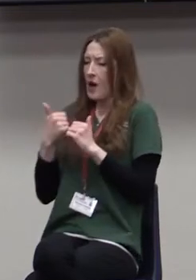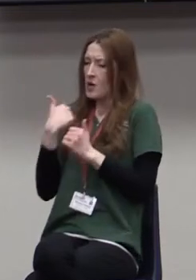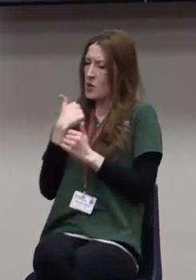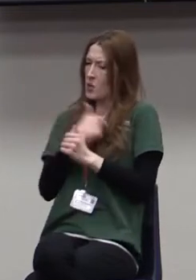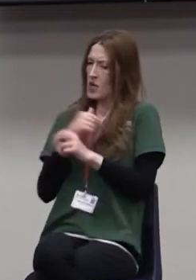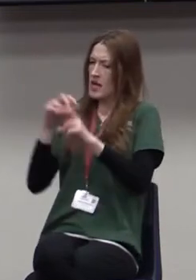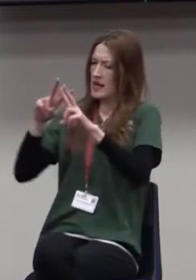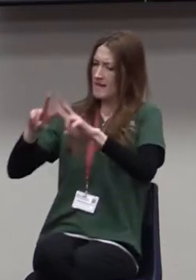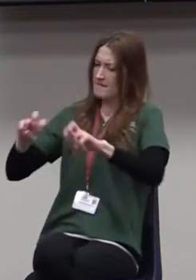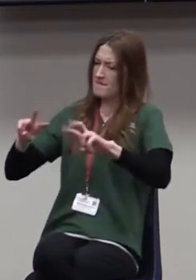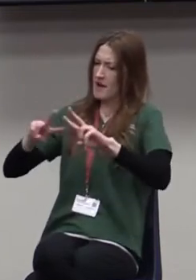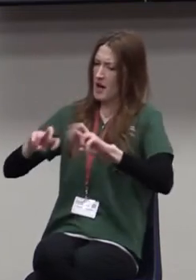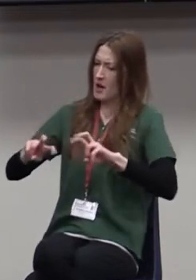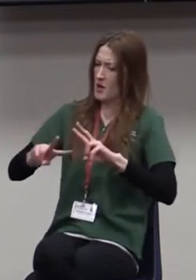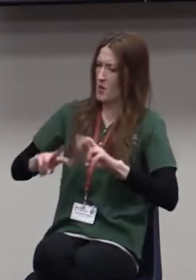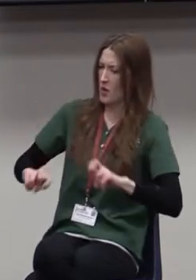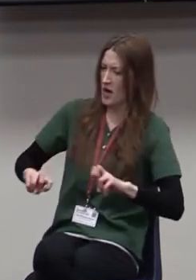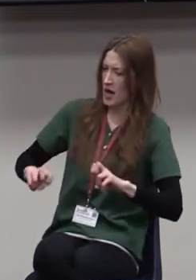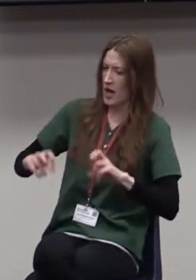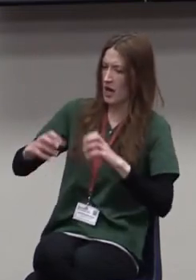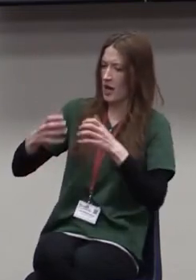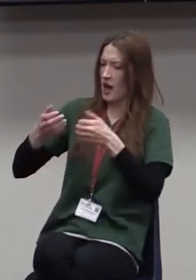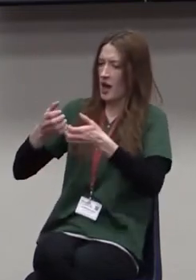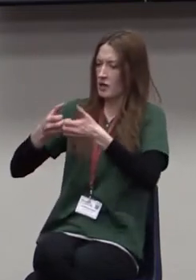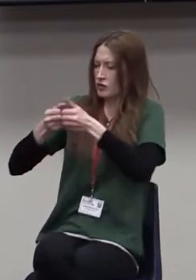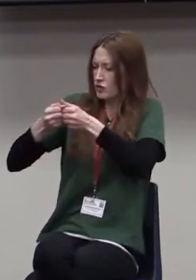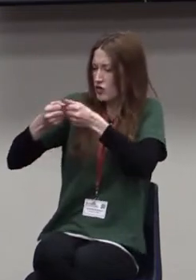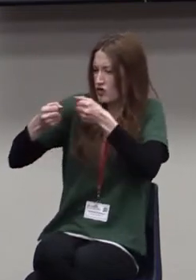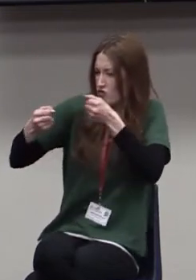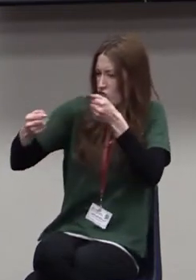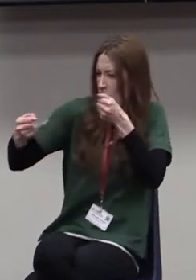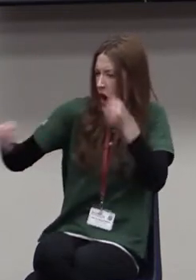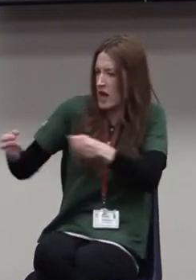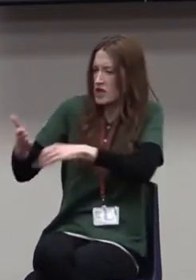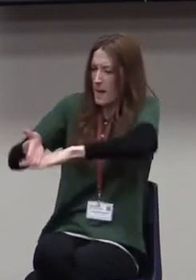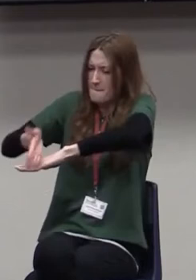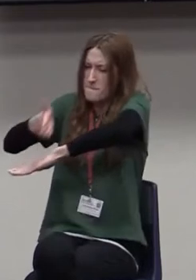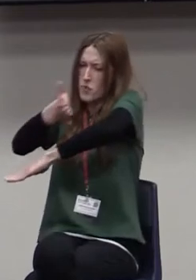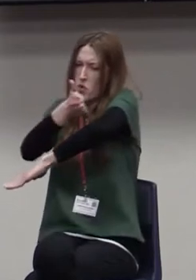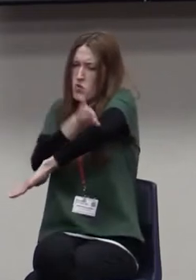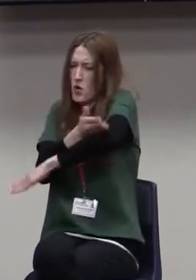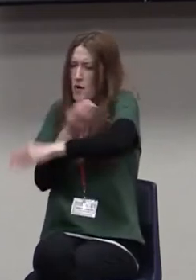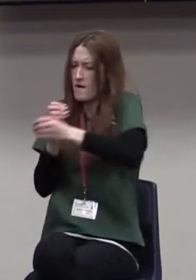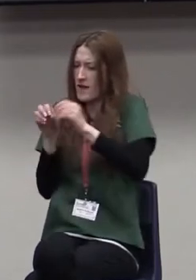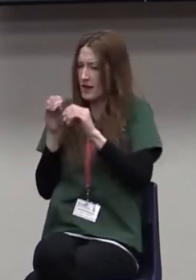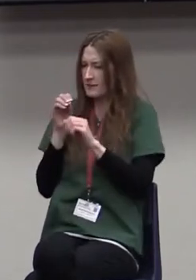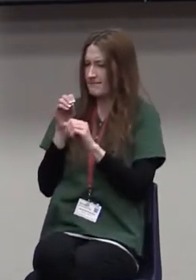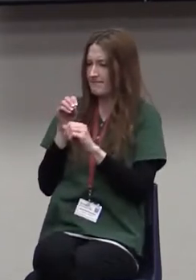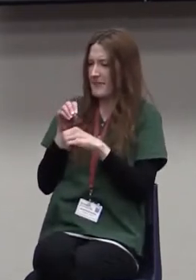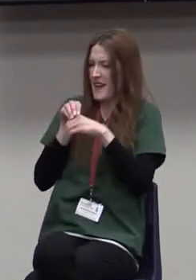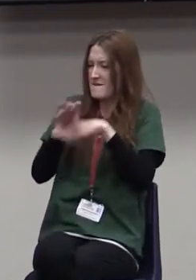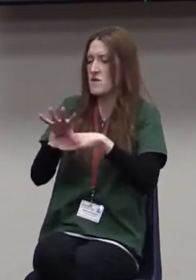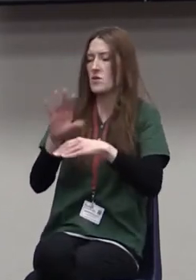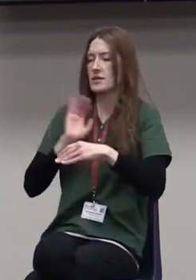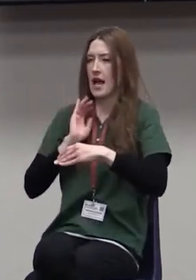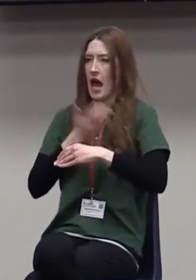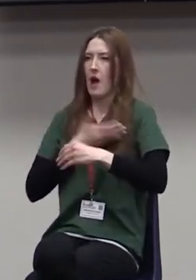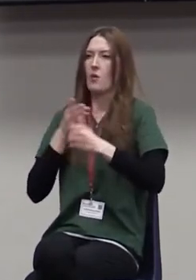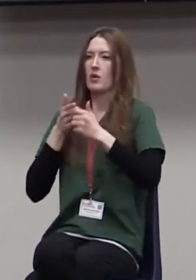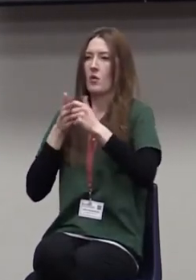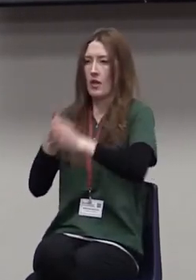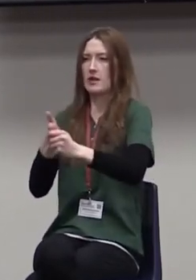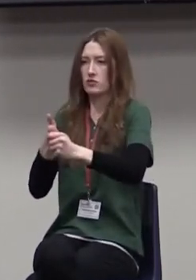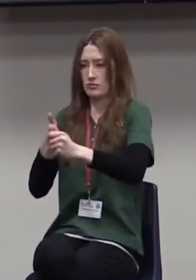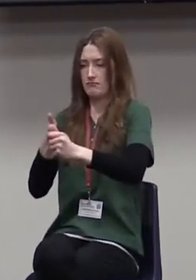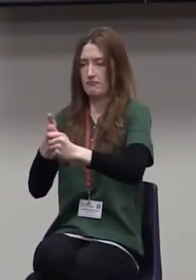how we stretch, and how we perfect our leadership. Because when we get to this point, you know, it's kind of like those